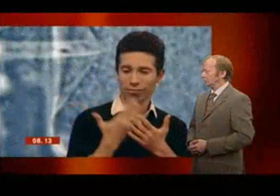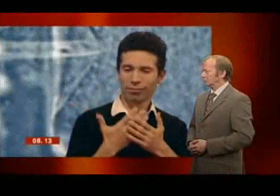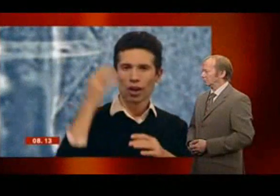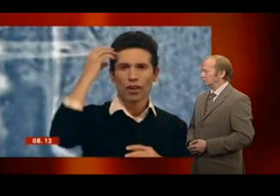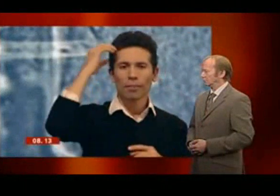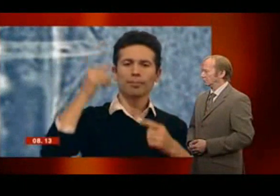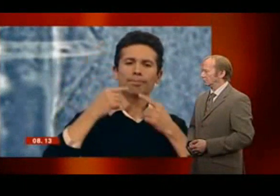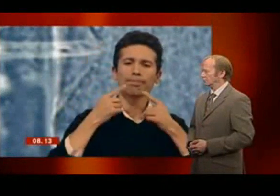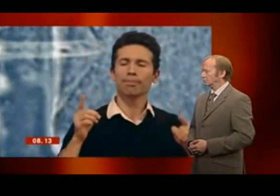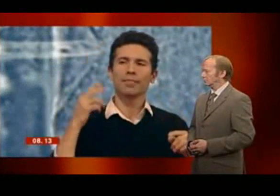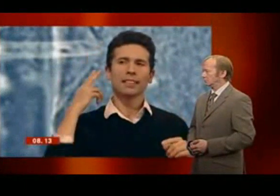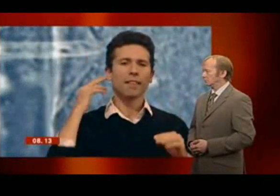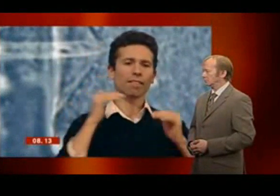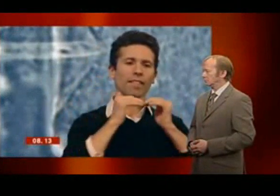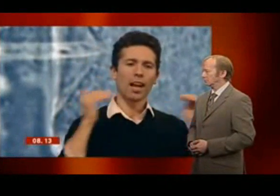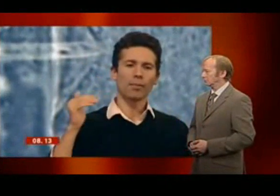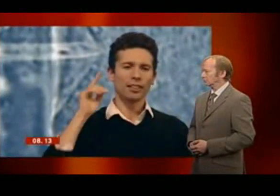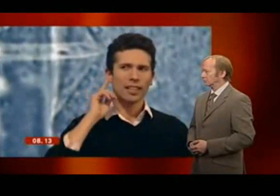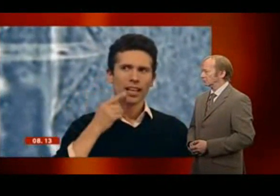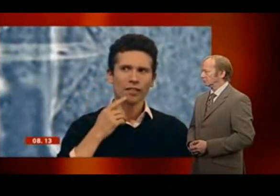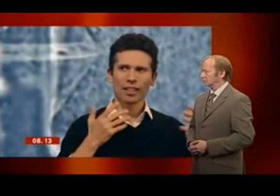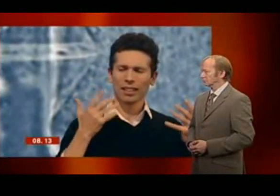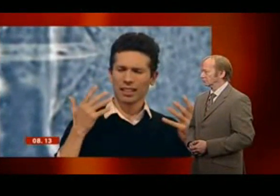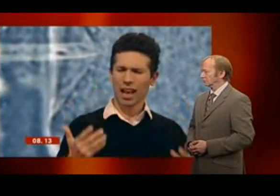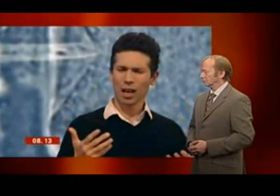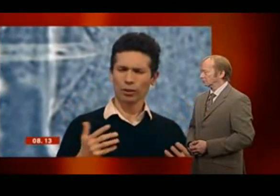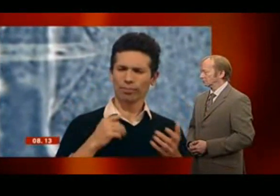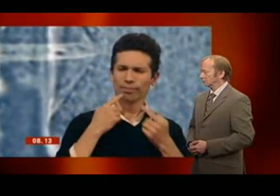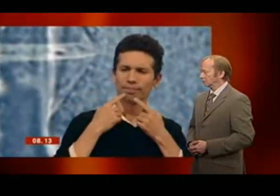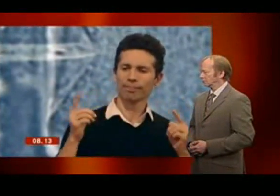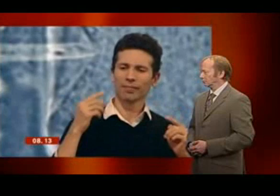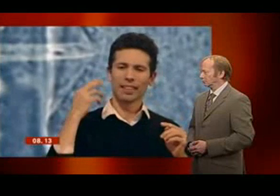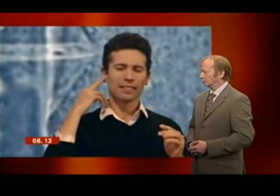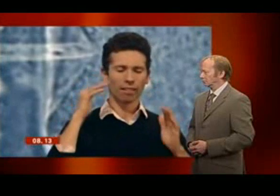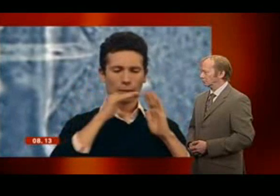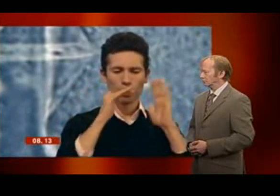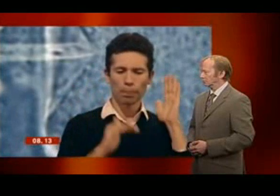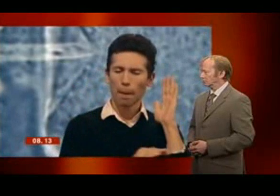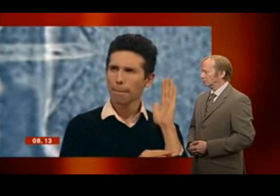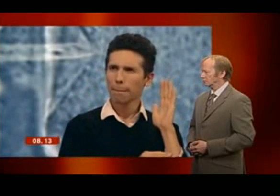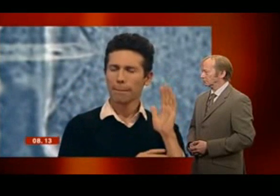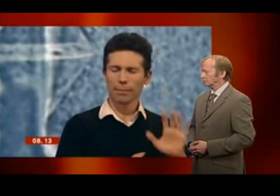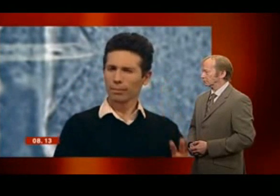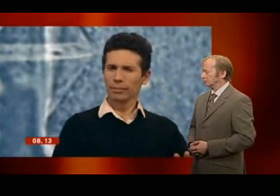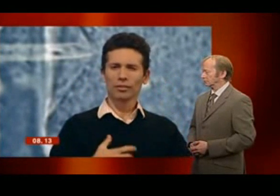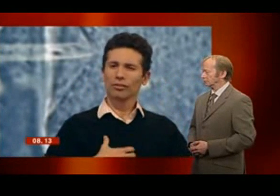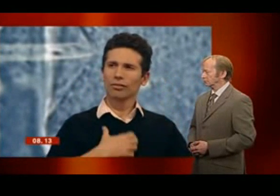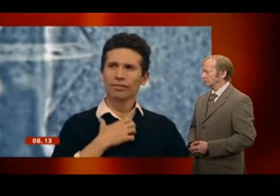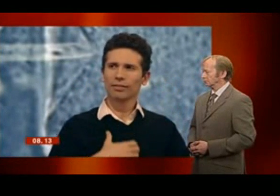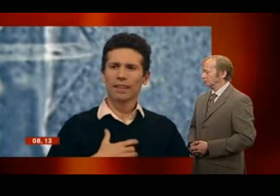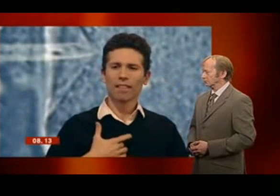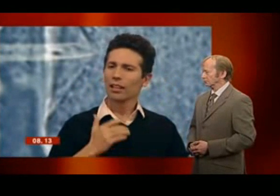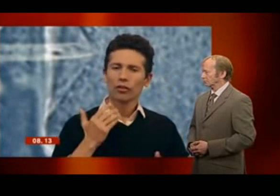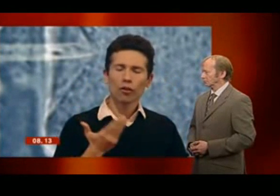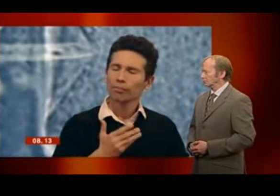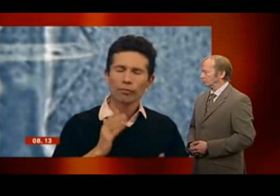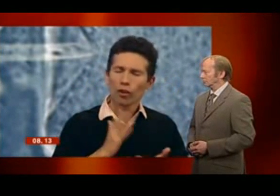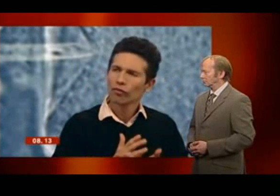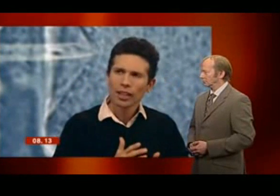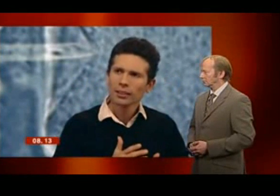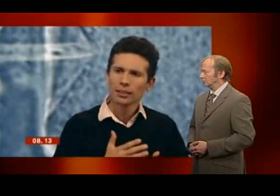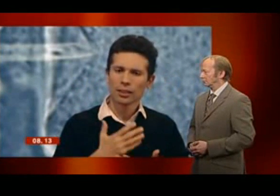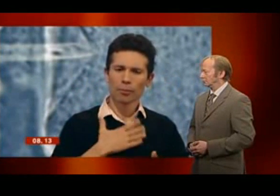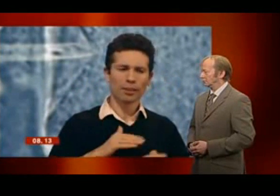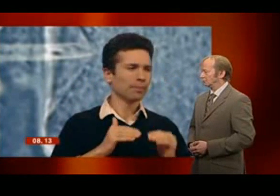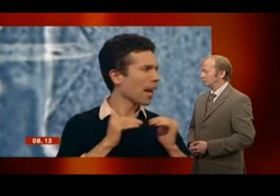Due to Paula's age, they doubt she can conceive naturally and therefore they have said they are willing to undergo in vitro fertilization